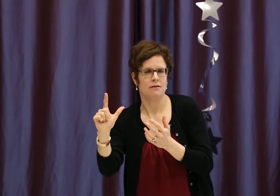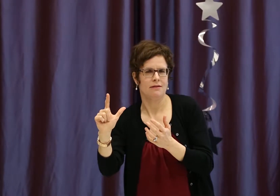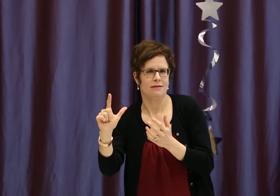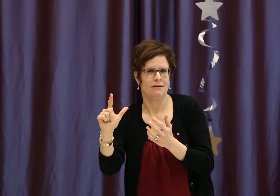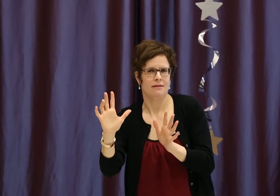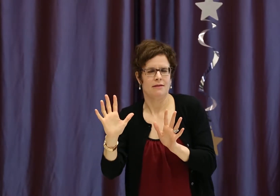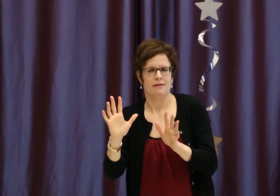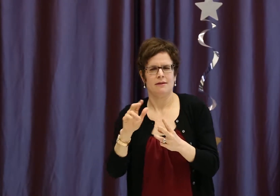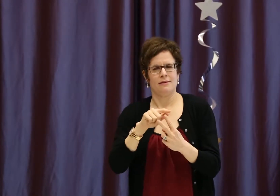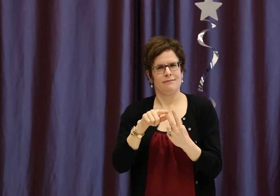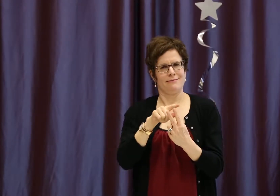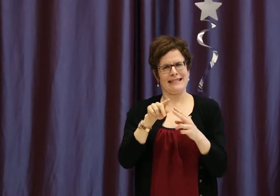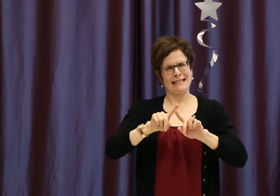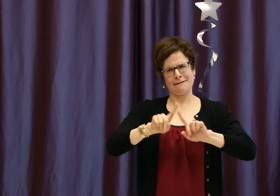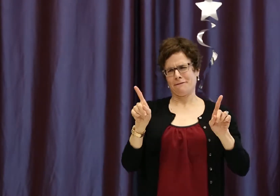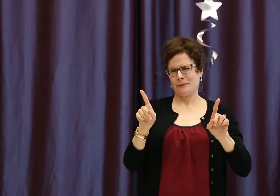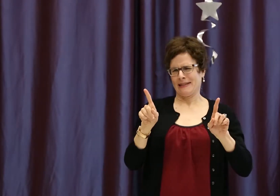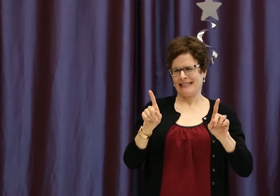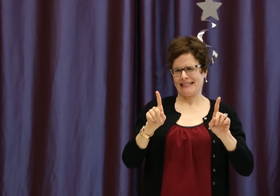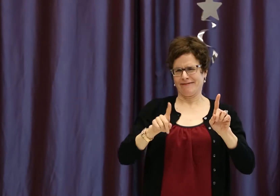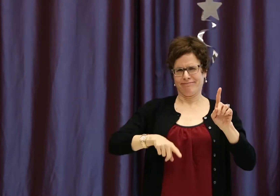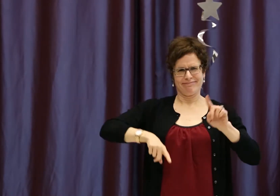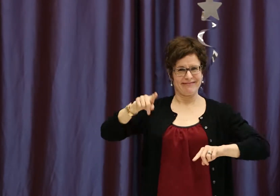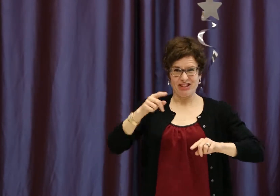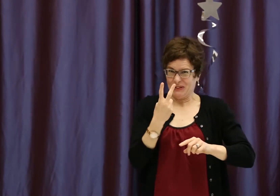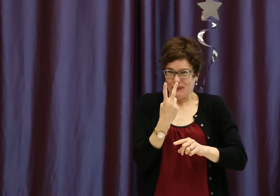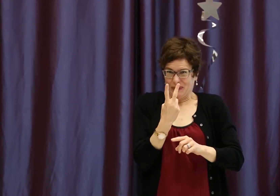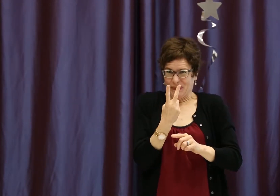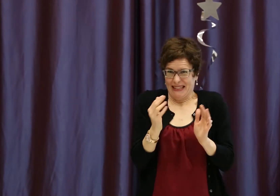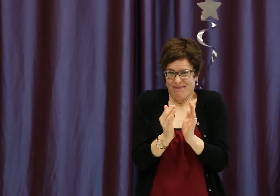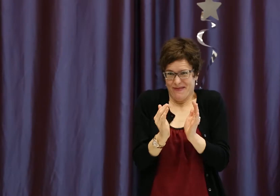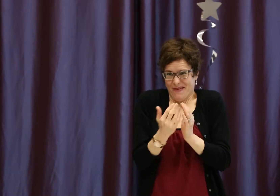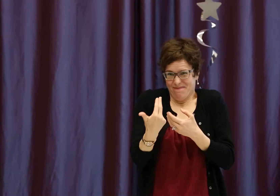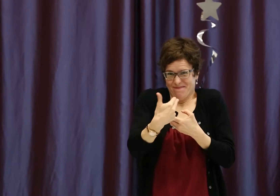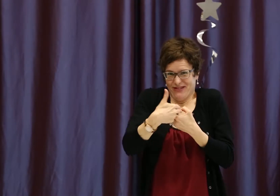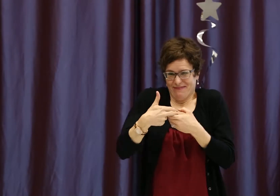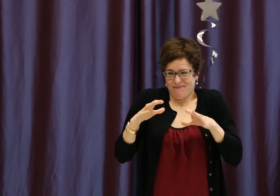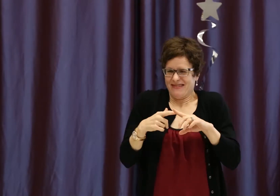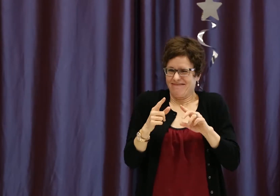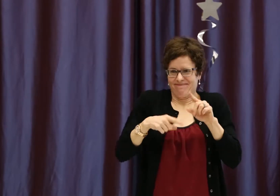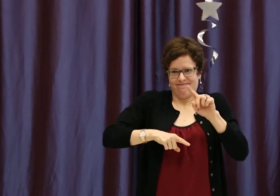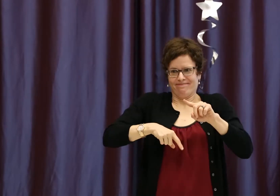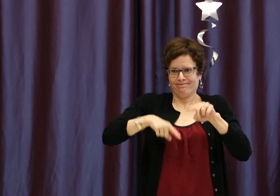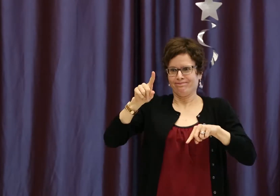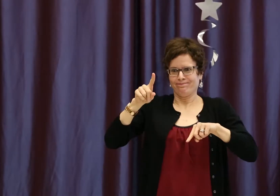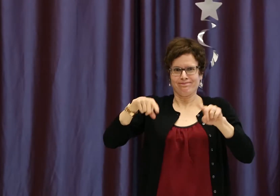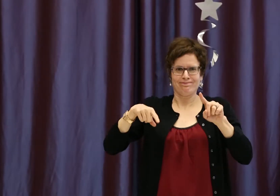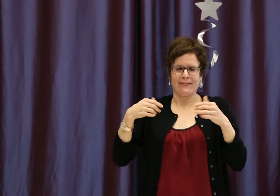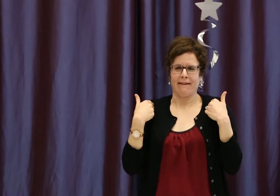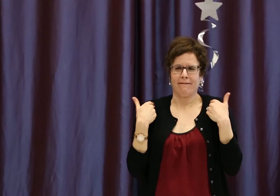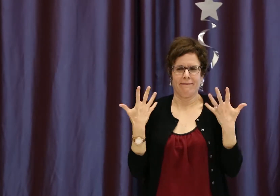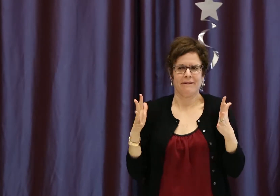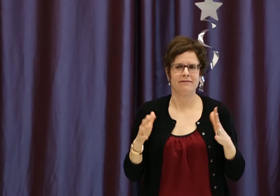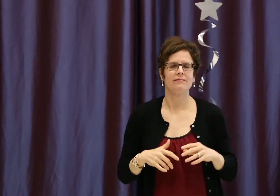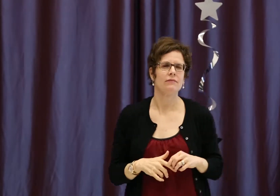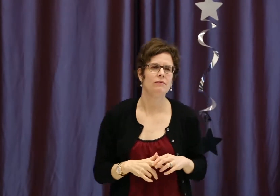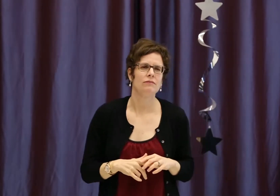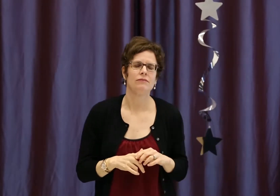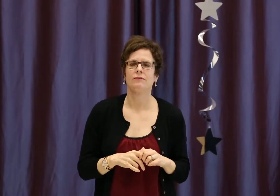parents decided to start learning ASL. So, these two families are coming from very different places. Again, this shows some of